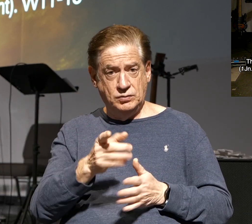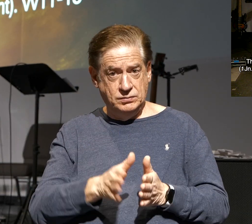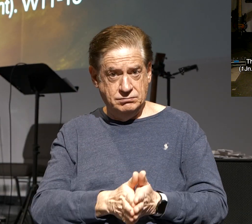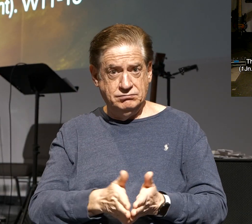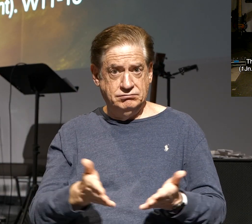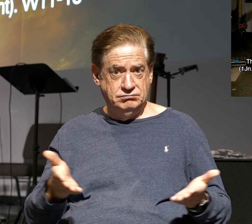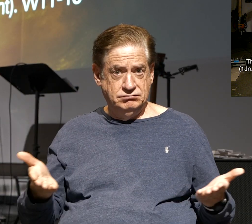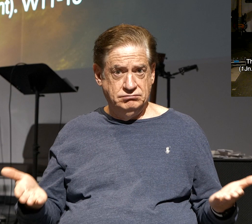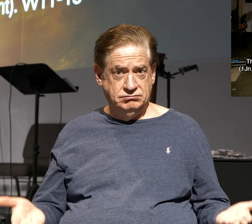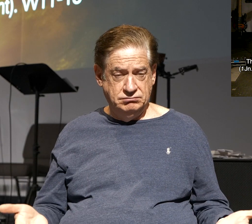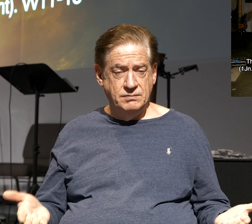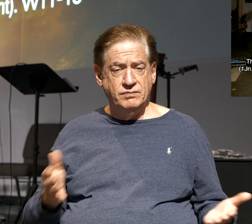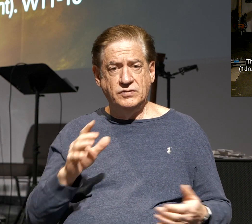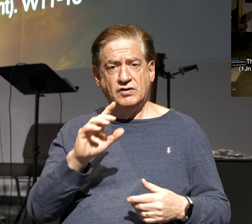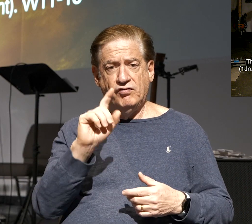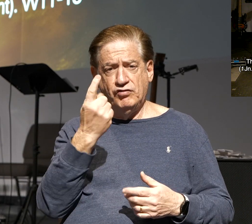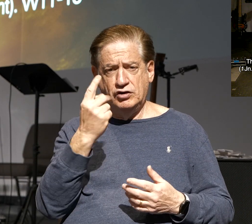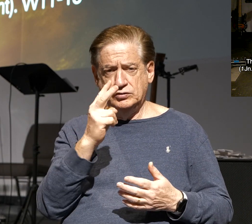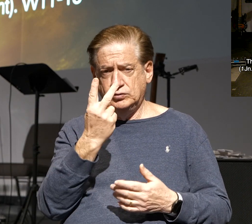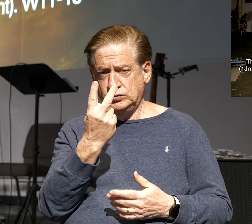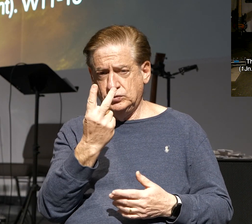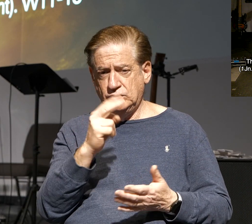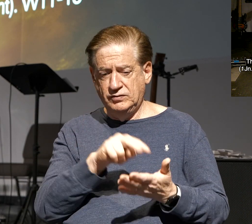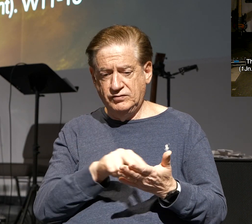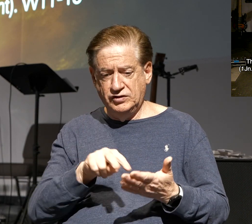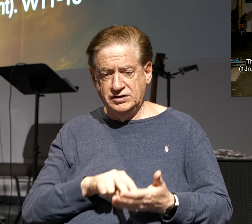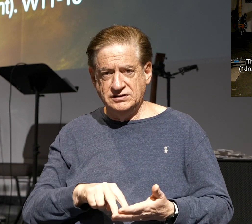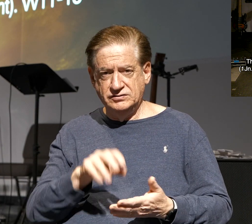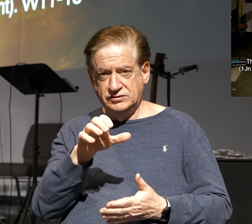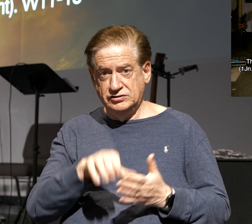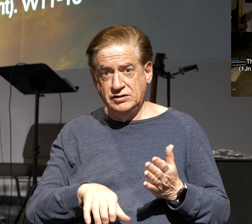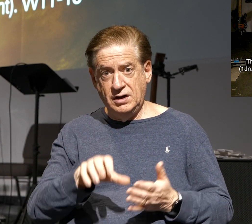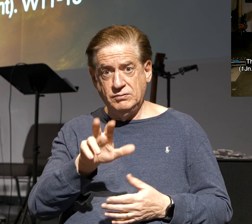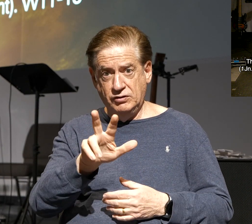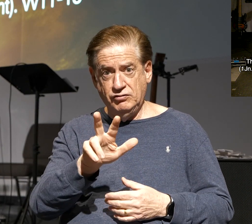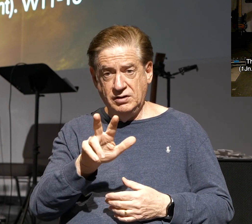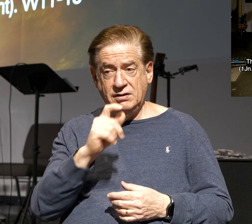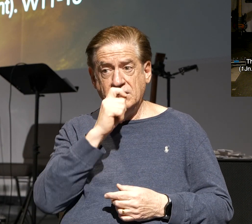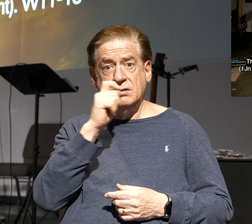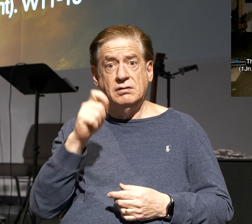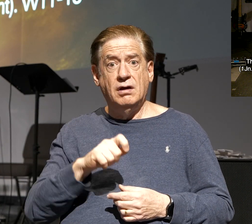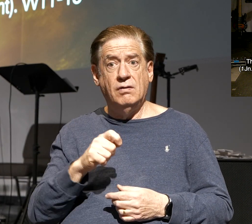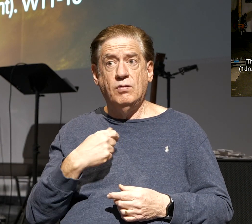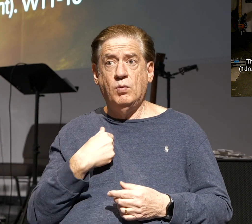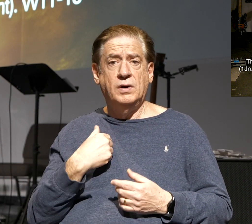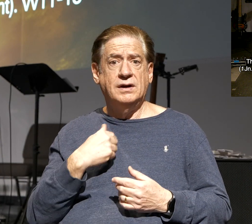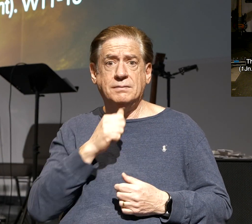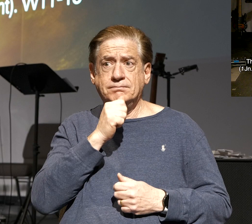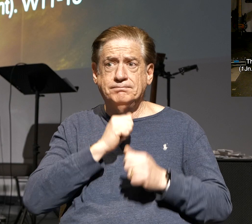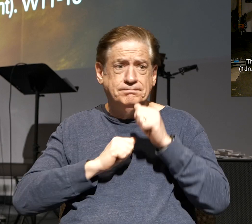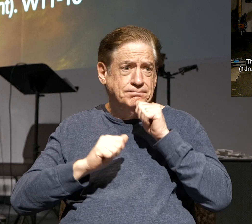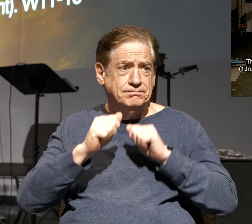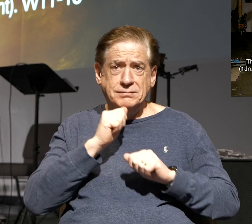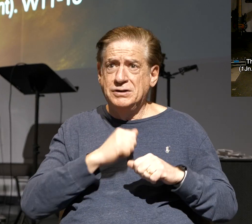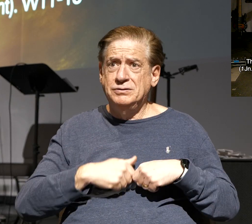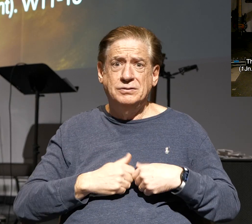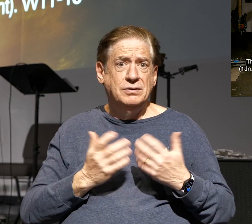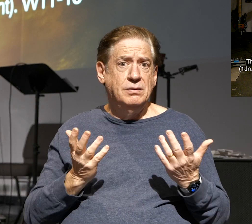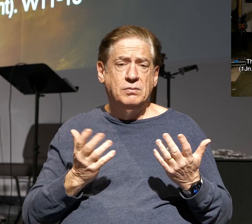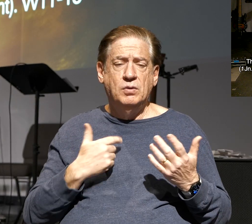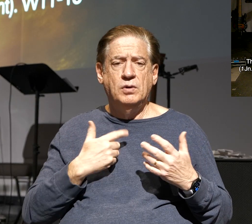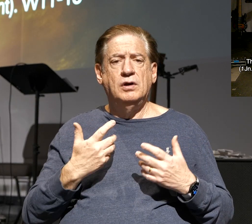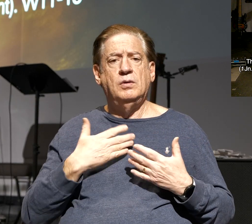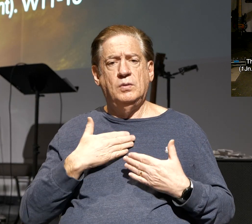can follow along. The first two verses of chapter 3, therefore, when we could bear it no longer, we were willing to be left